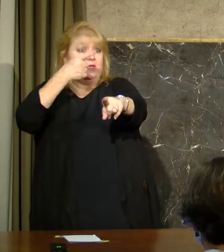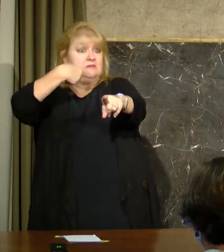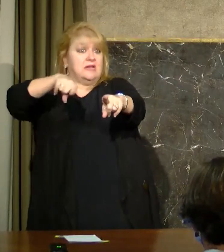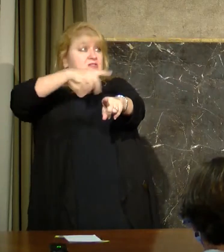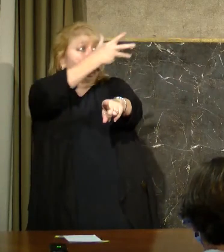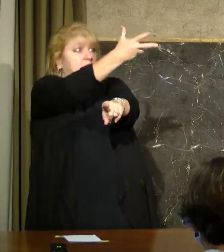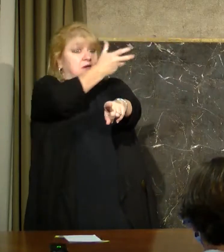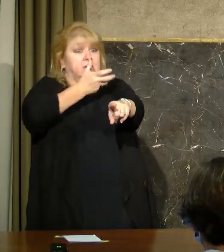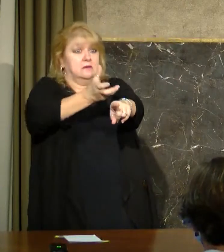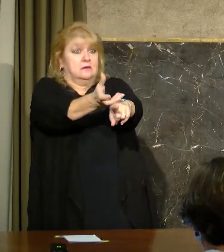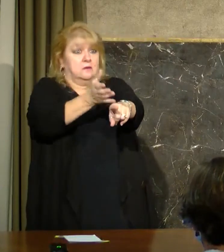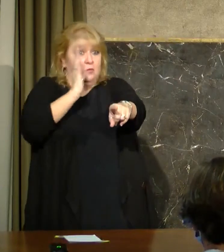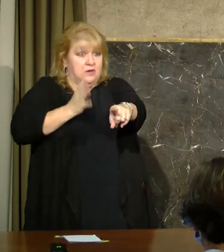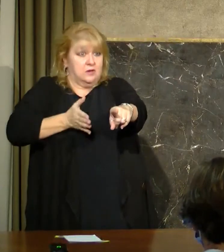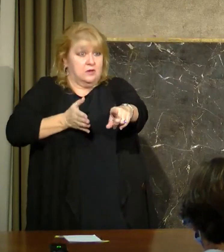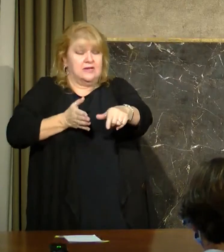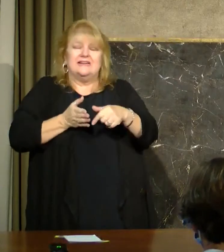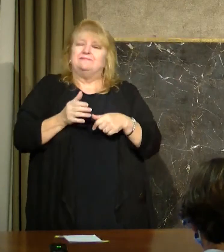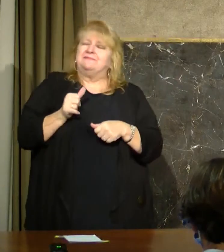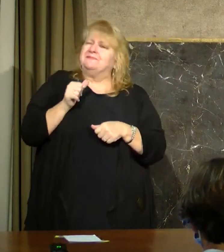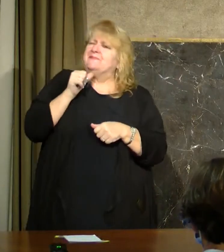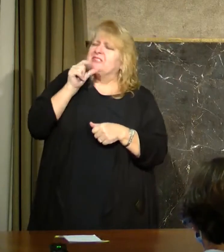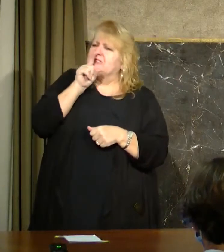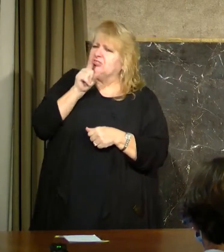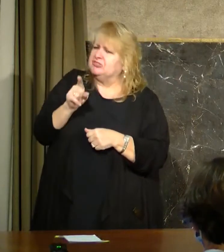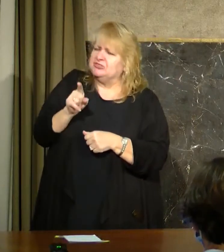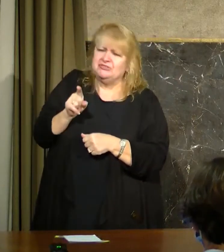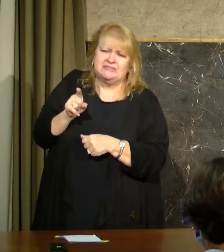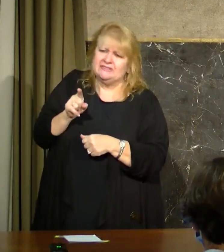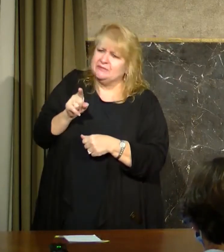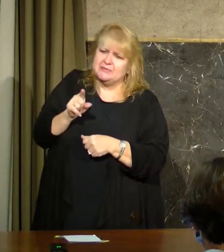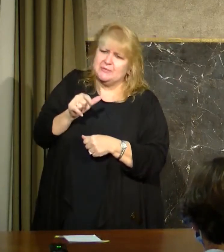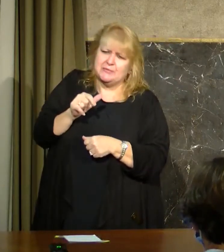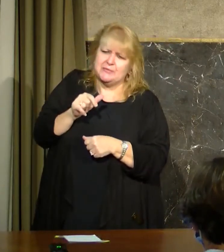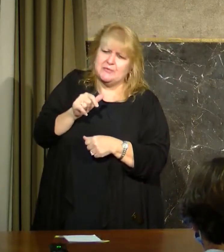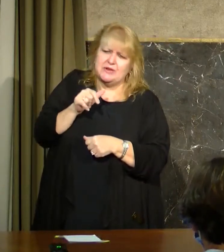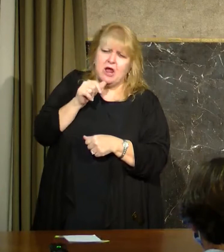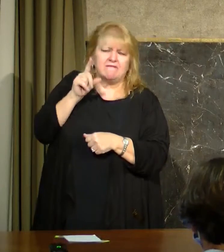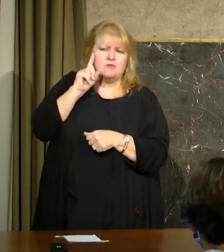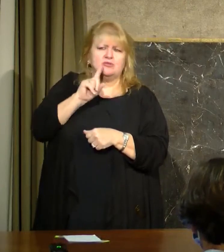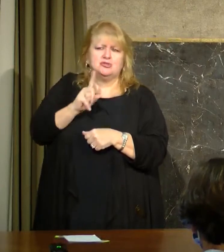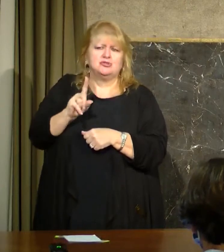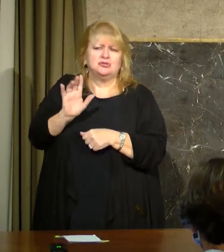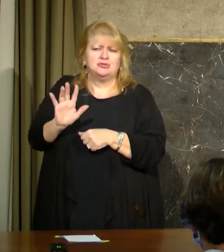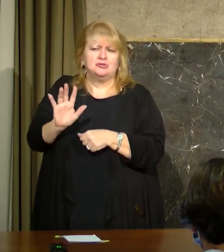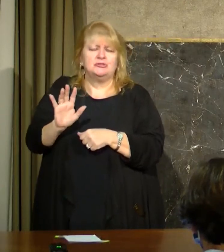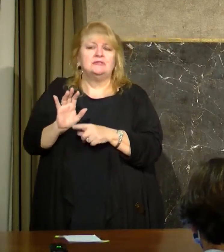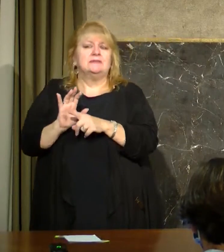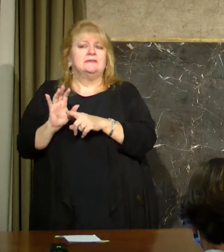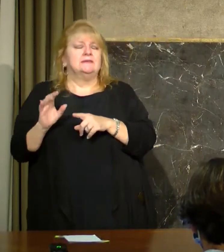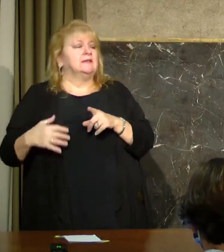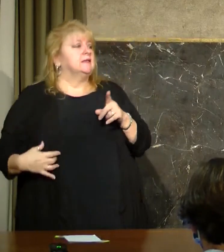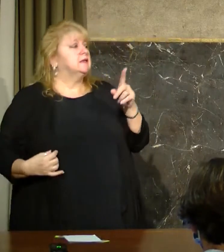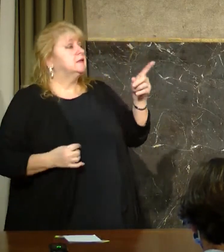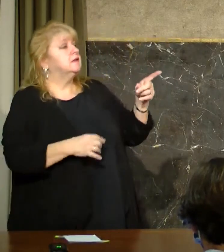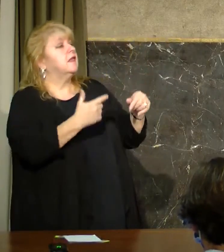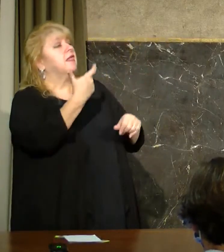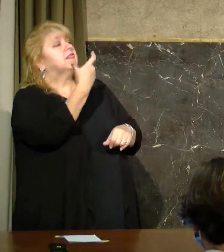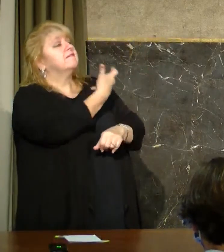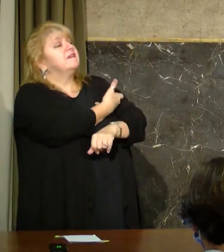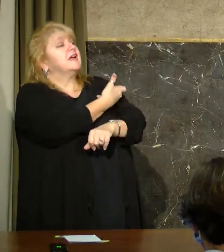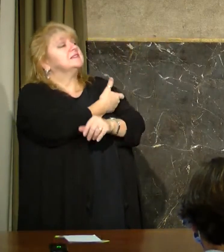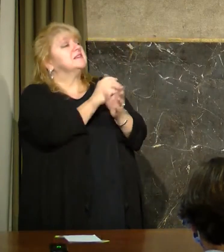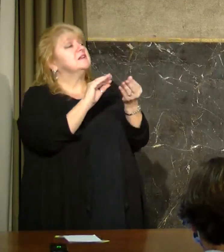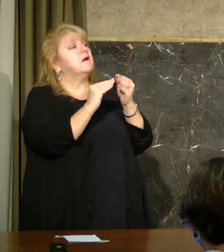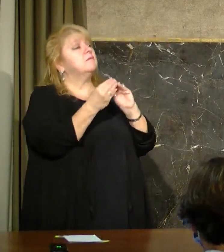that's far from an assurance right now. Yeah, Melinda. In terms of the vaccine numbers that you all have so